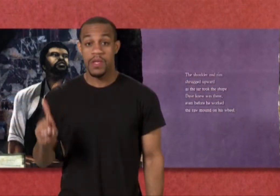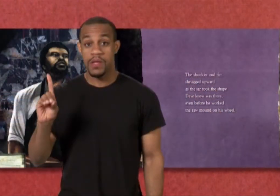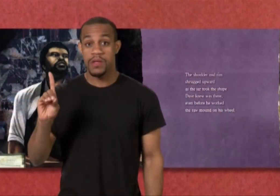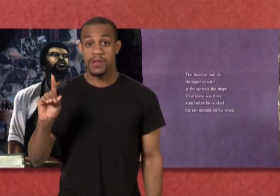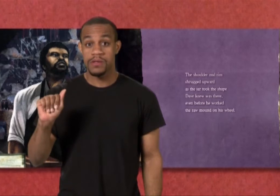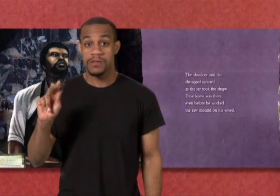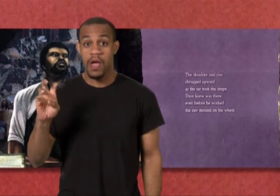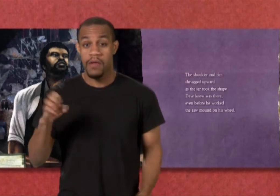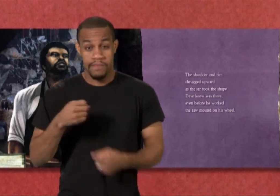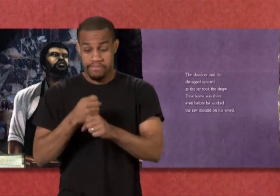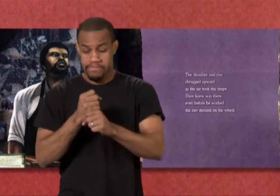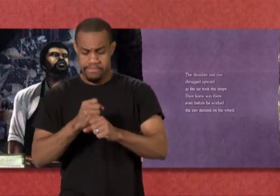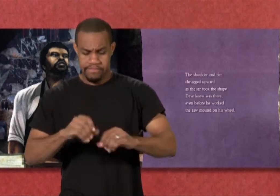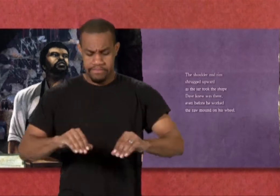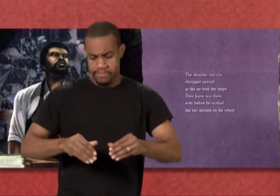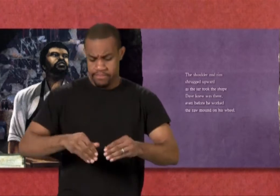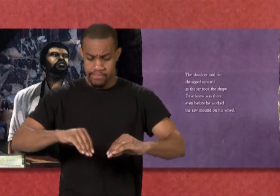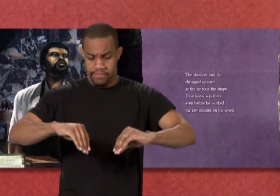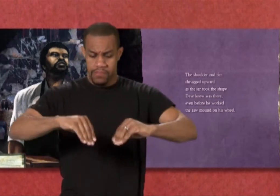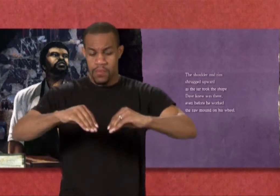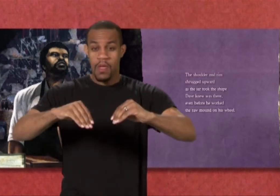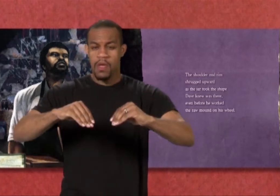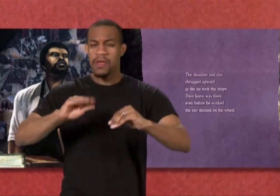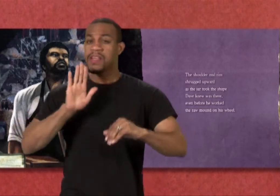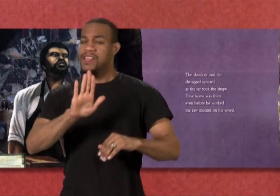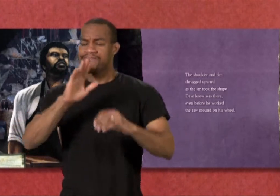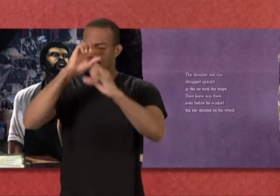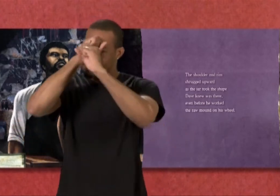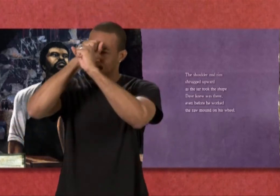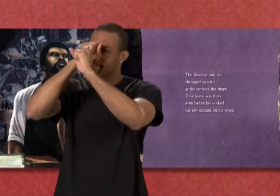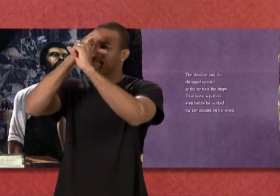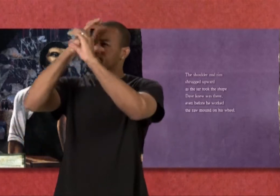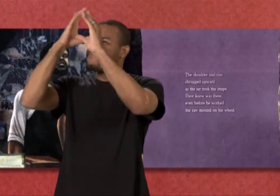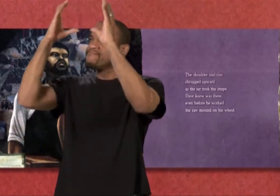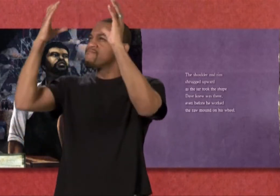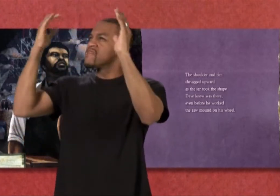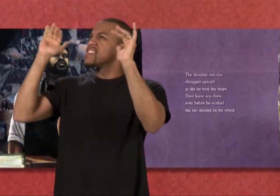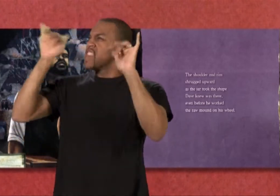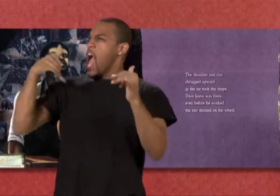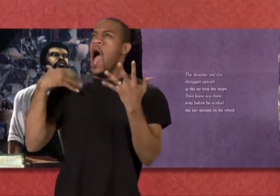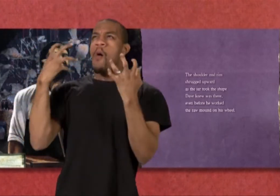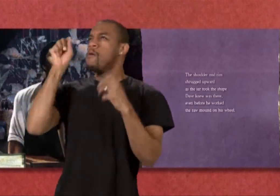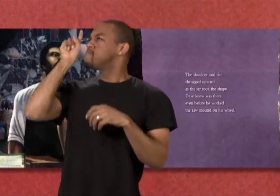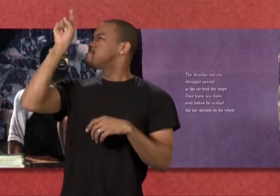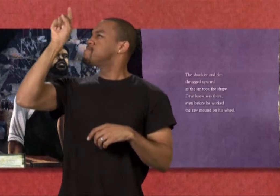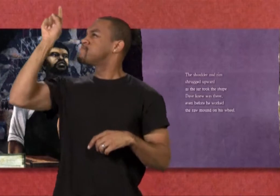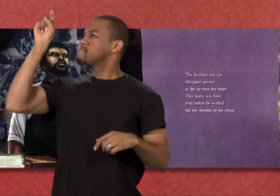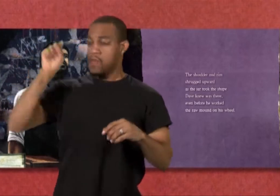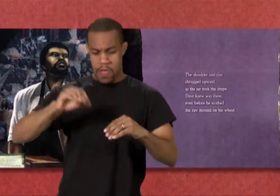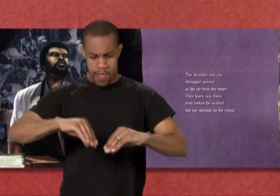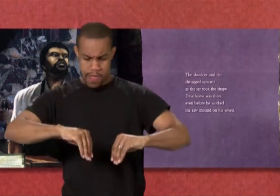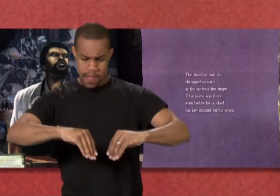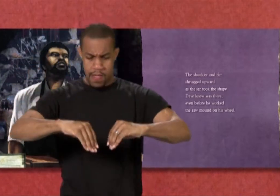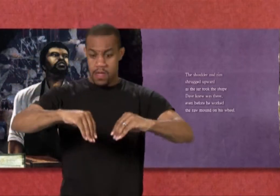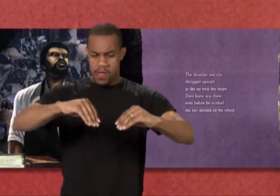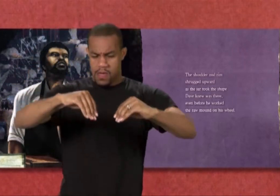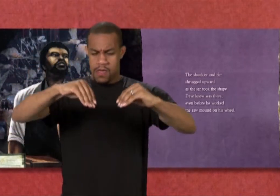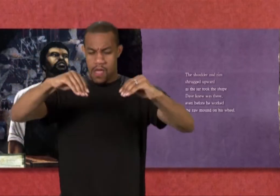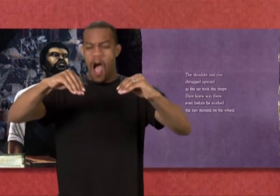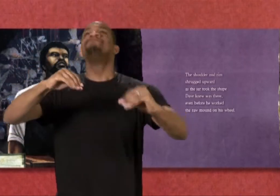The shoulder and rim shrugged upward as the jar took the shape Dave knew was there, even before he worked the raw mound on